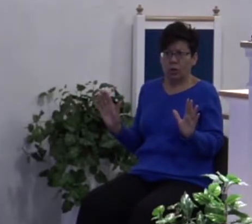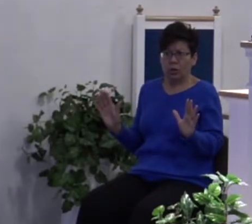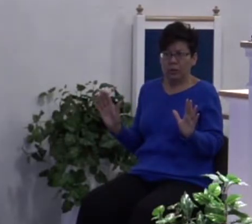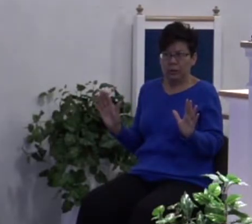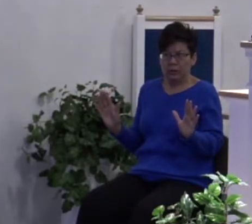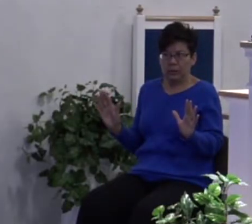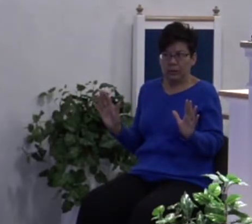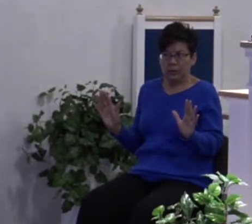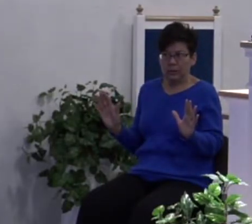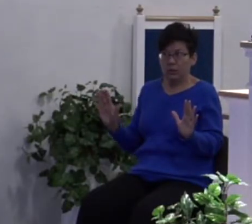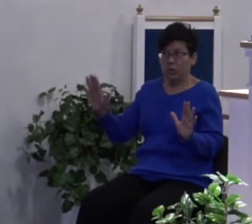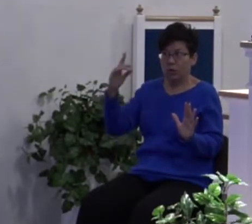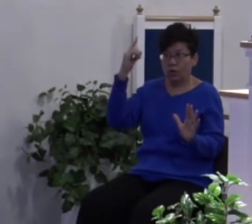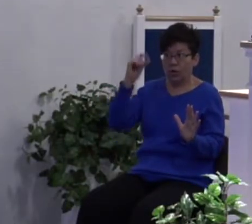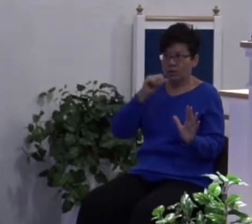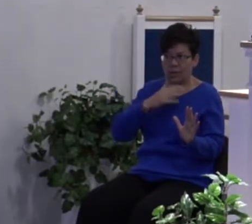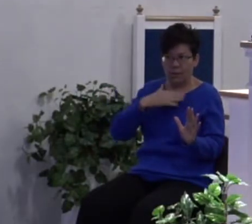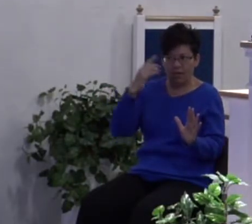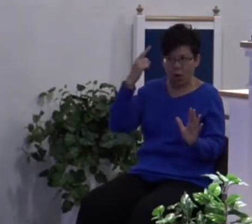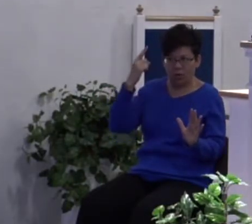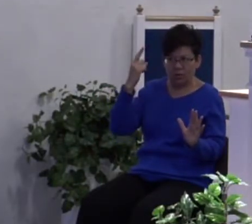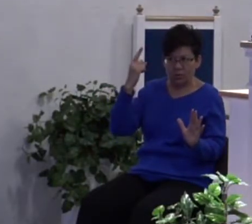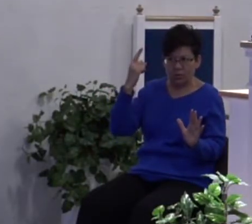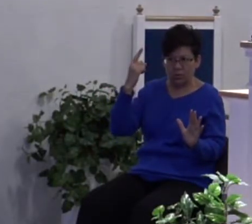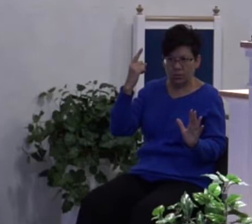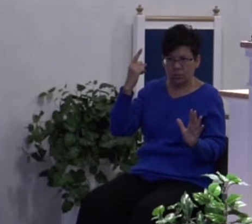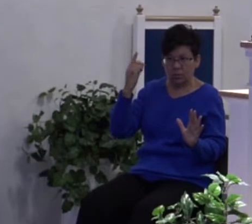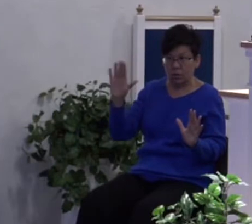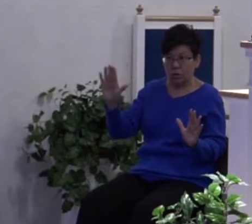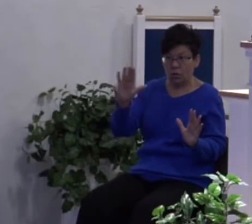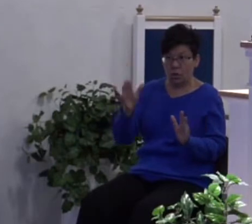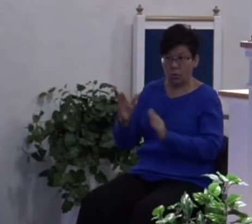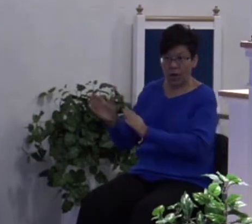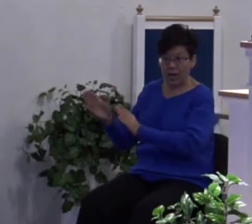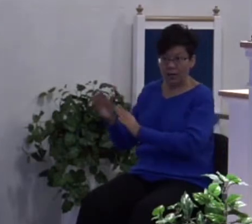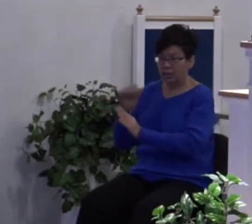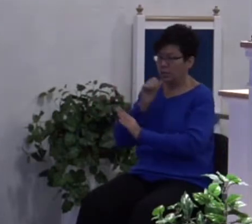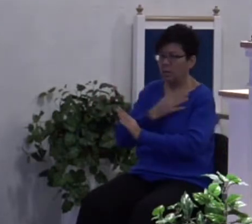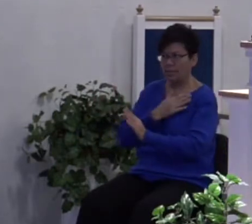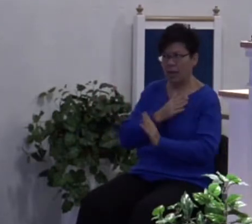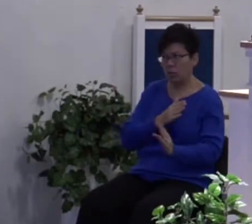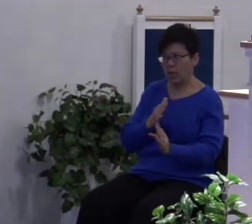your thoughts are not my thoughts and your ways are not my ways.